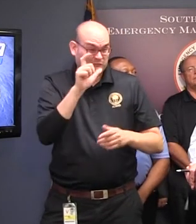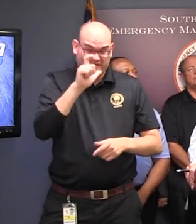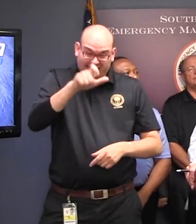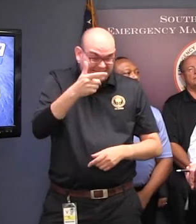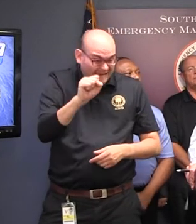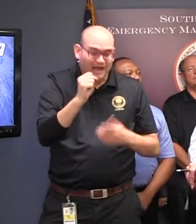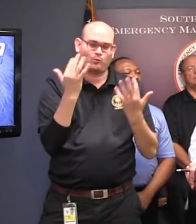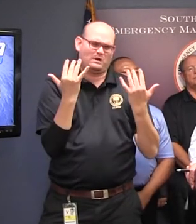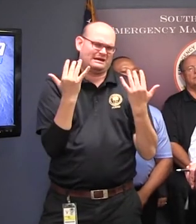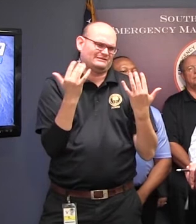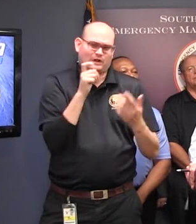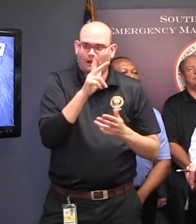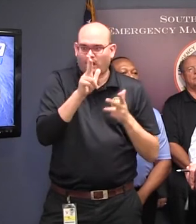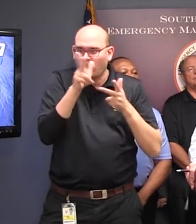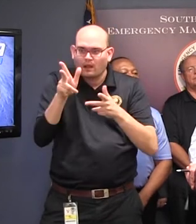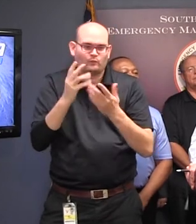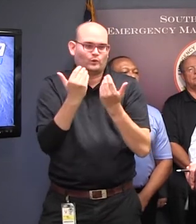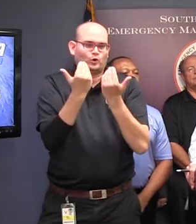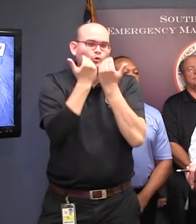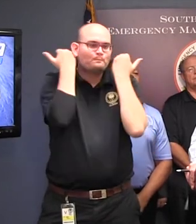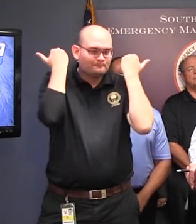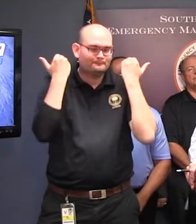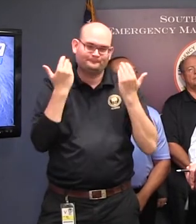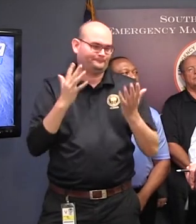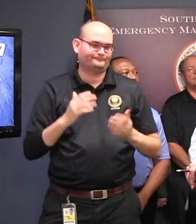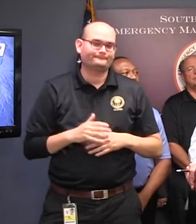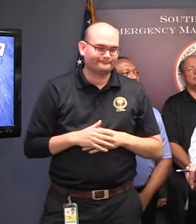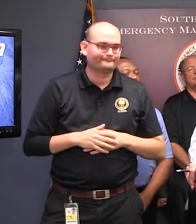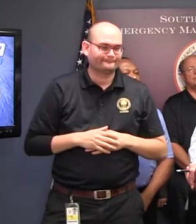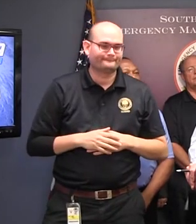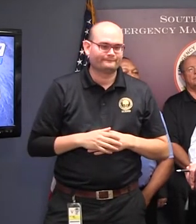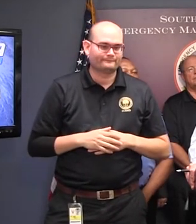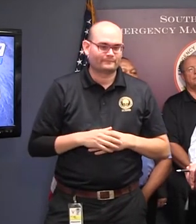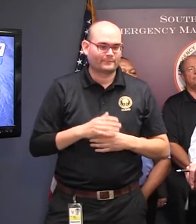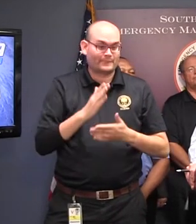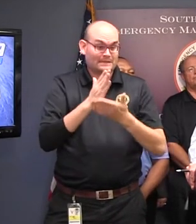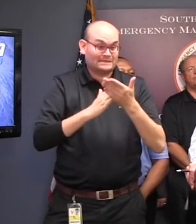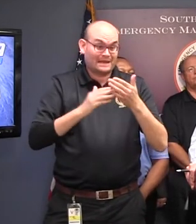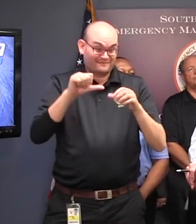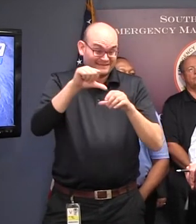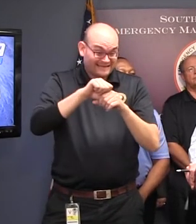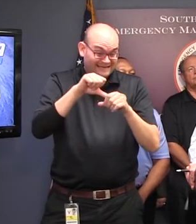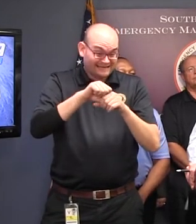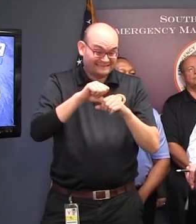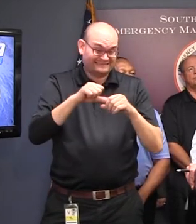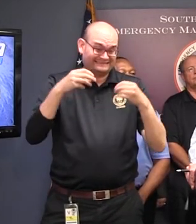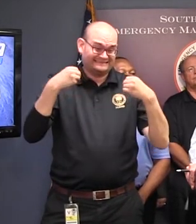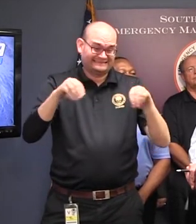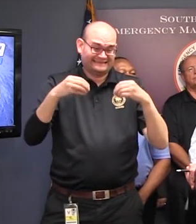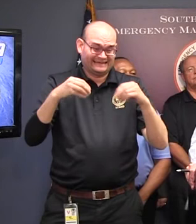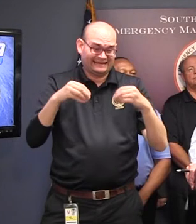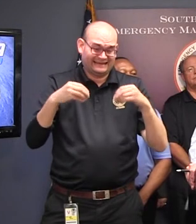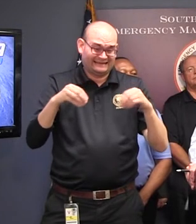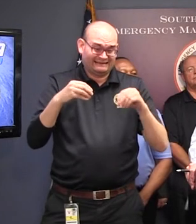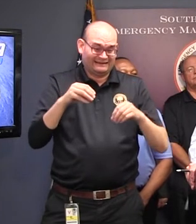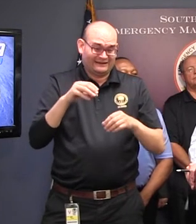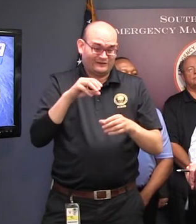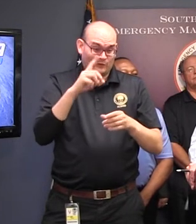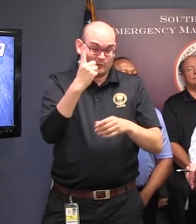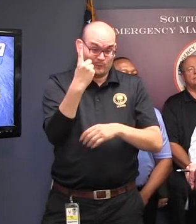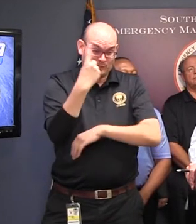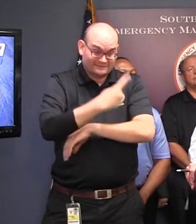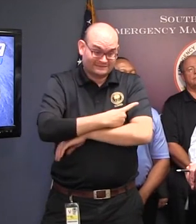There are reports here and there of people filling stations selling as much gas in one day as normally they would in a week.